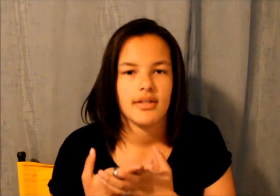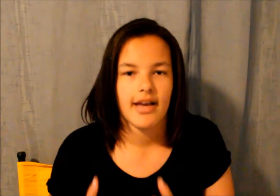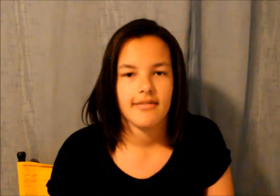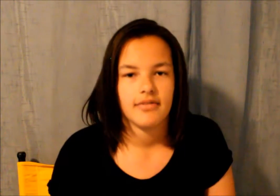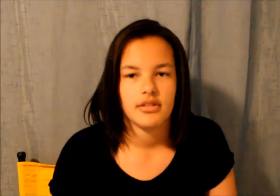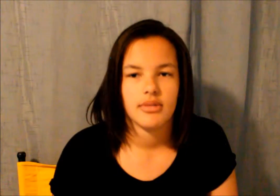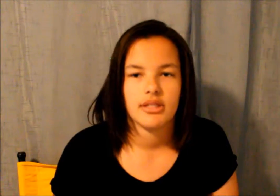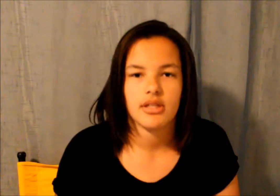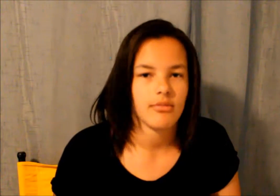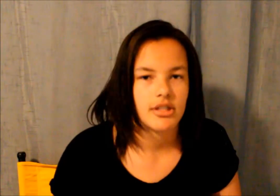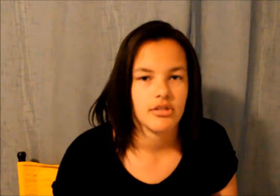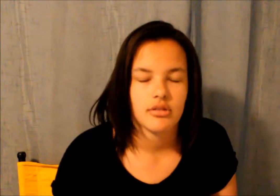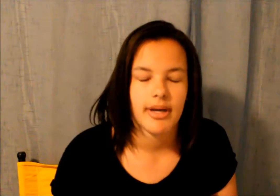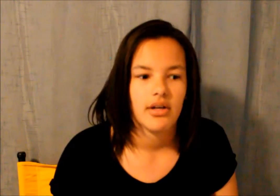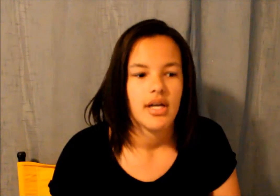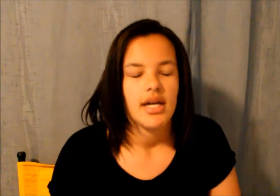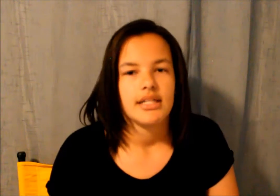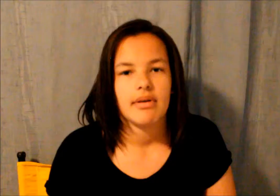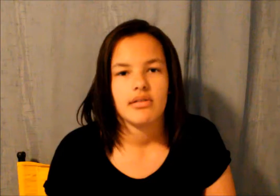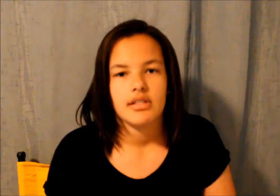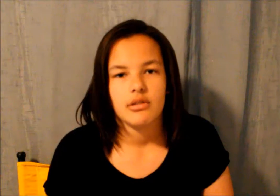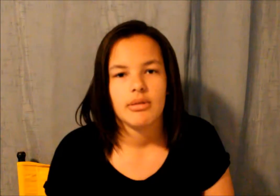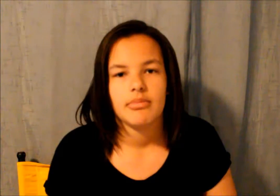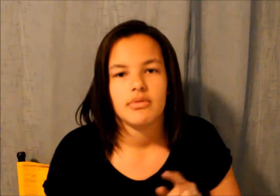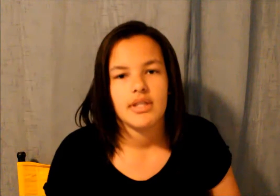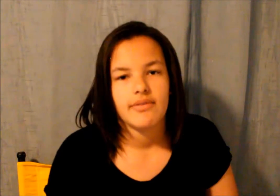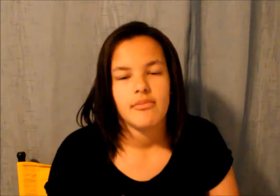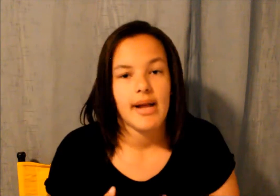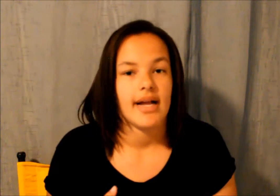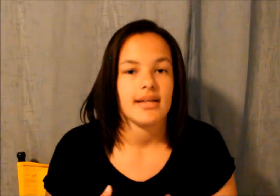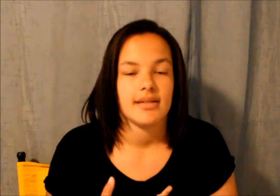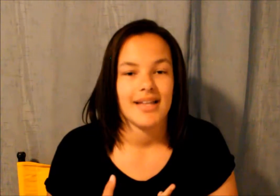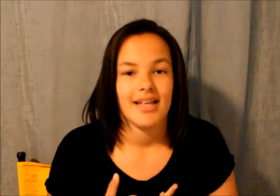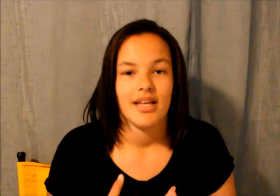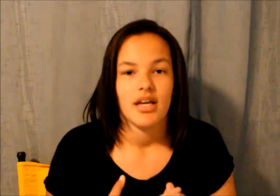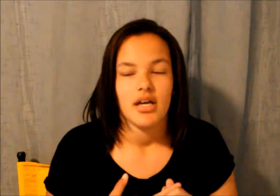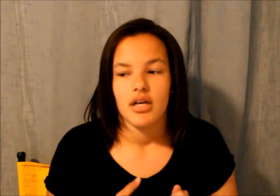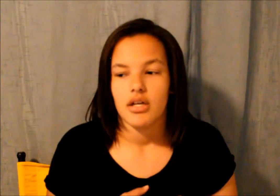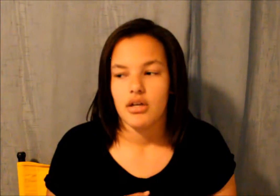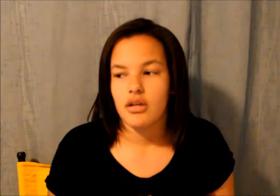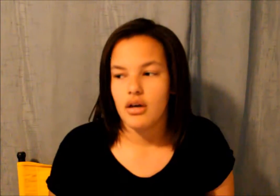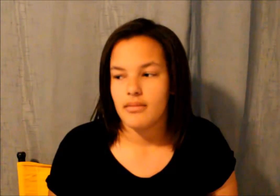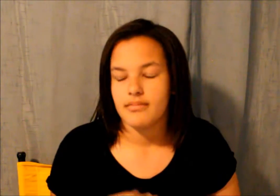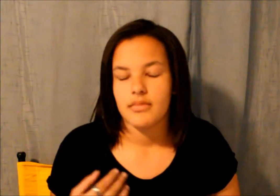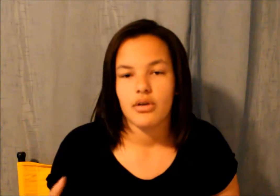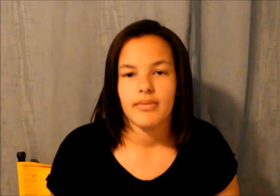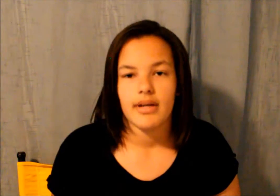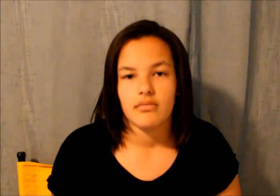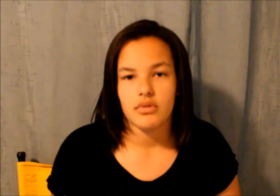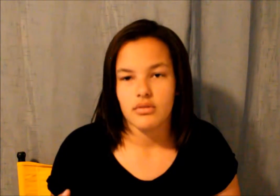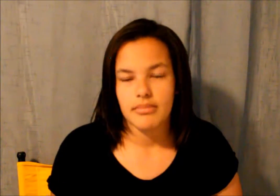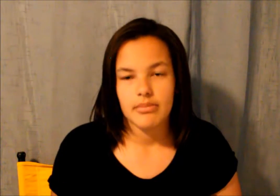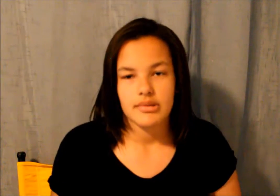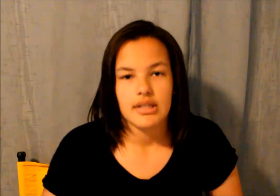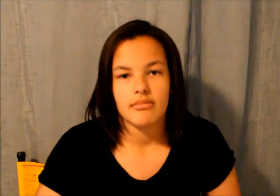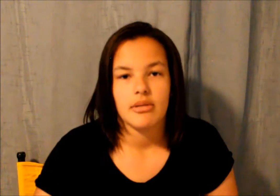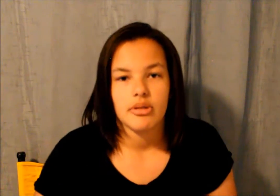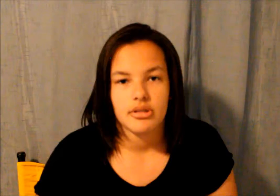catfish means i don't know what the show is about it's about these two people meet and max they um go around well people send them emails